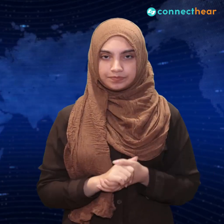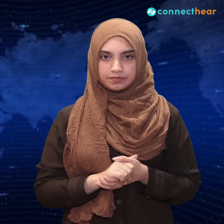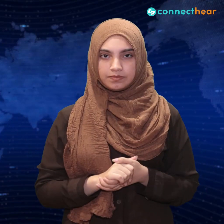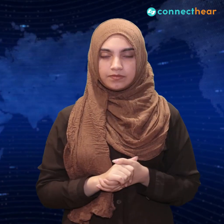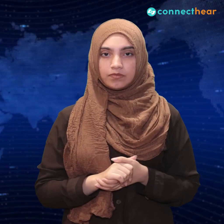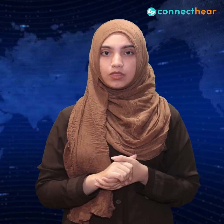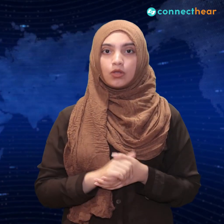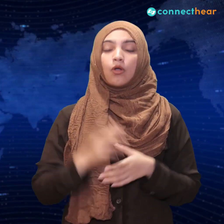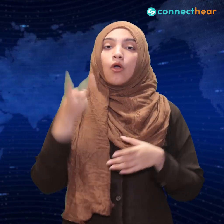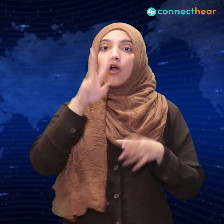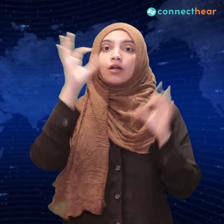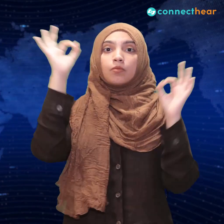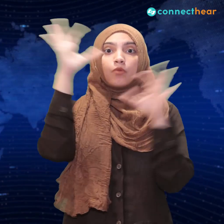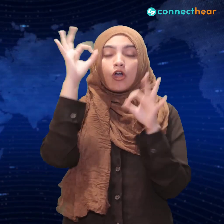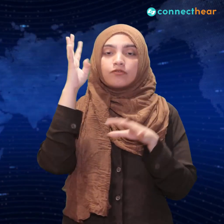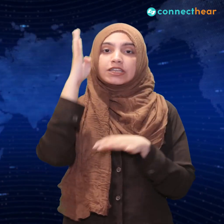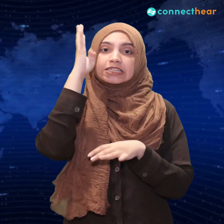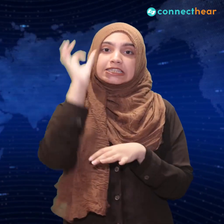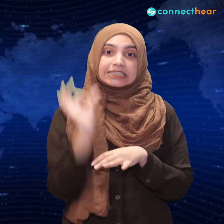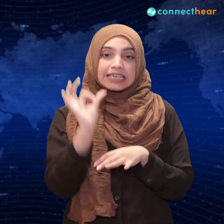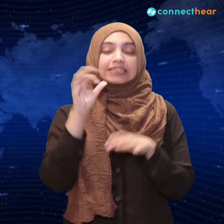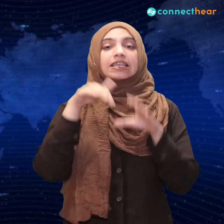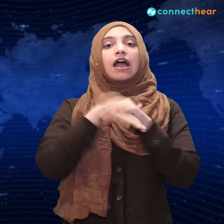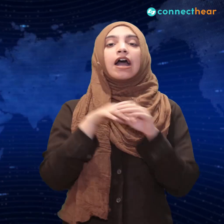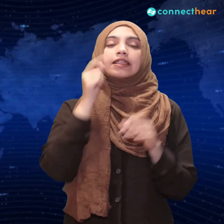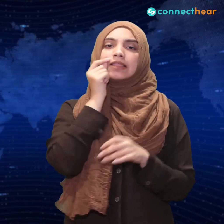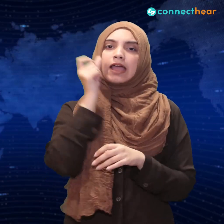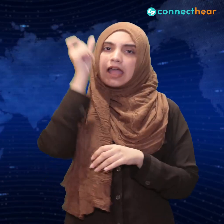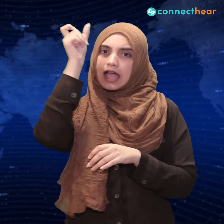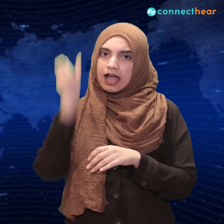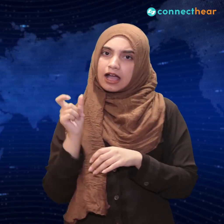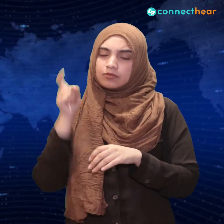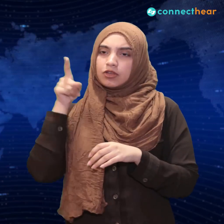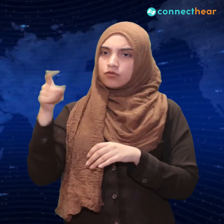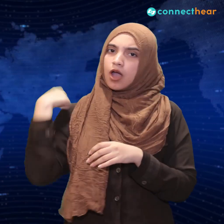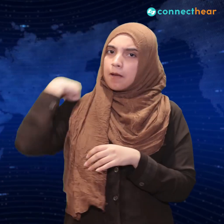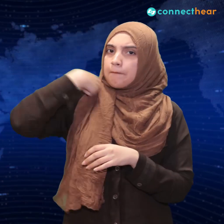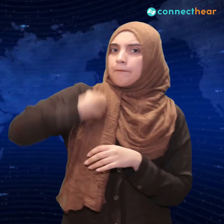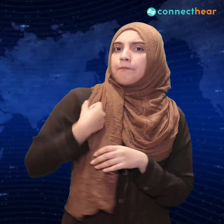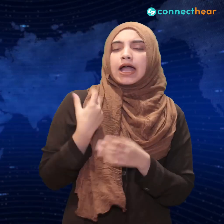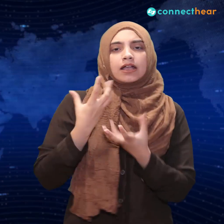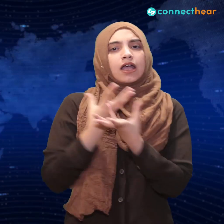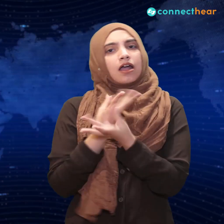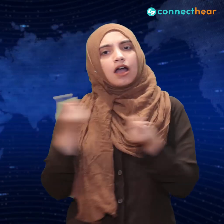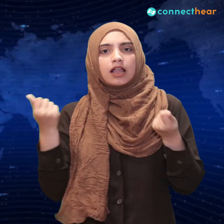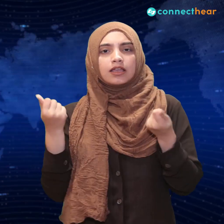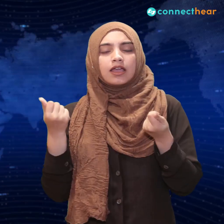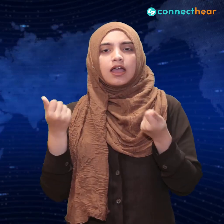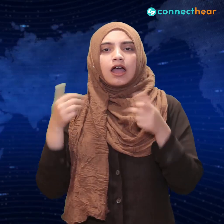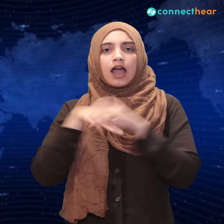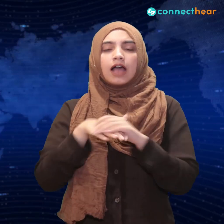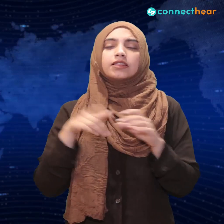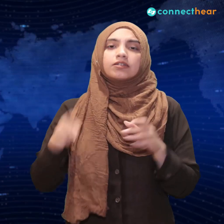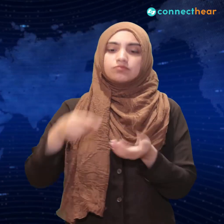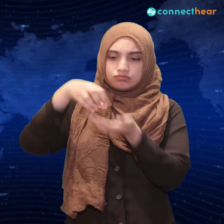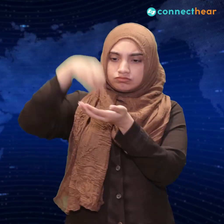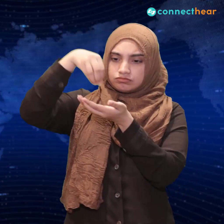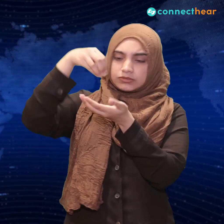In episode 6, notice how once the participant's bag is empty after losing all of their marbles, they're immediately